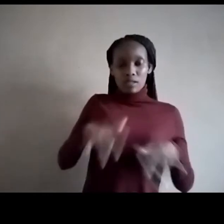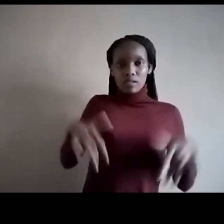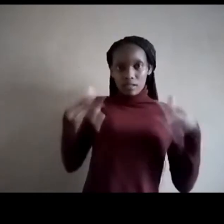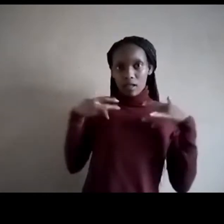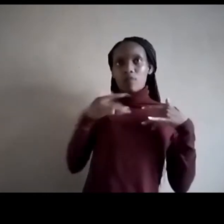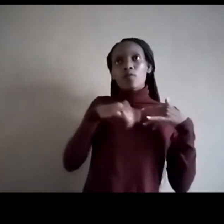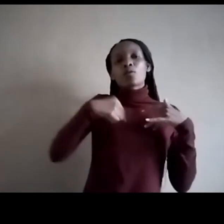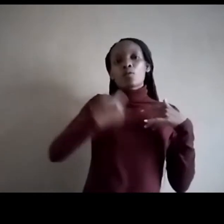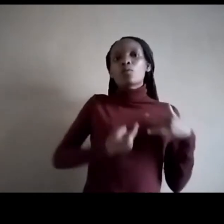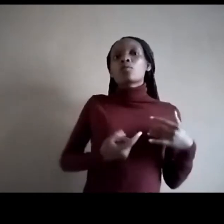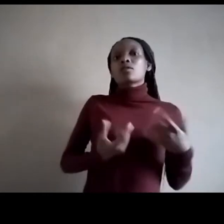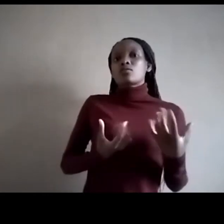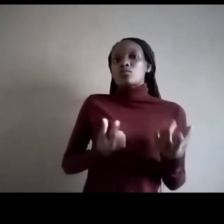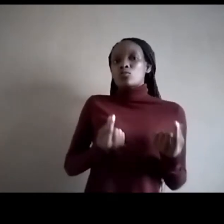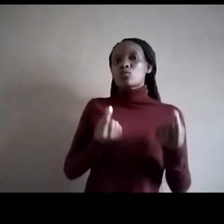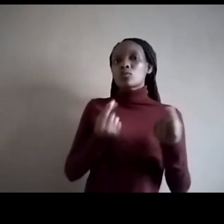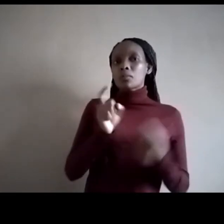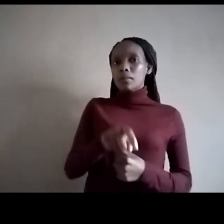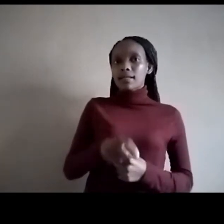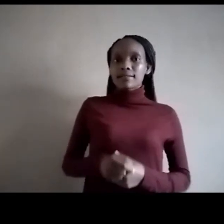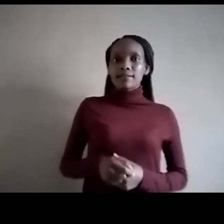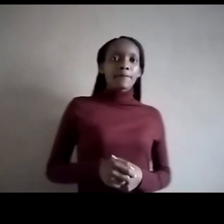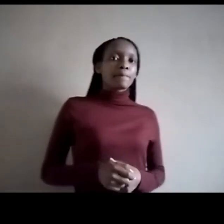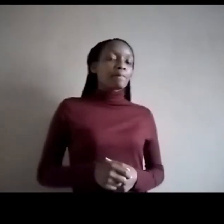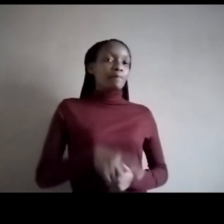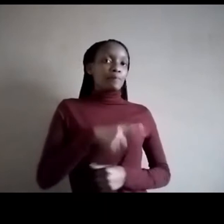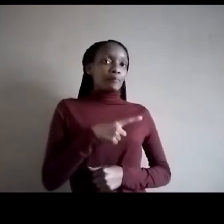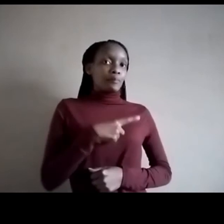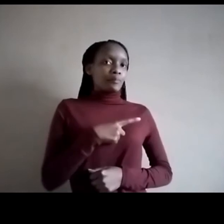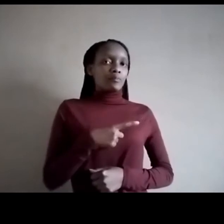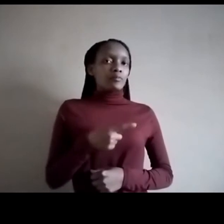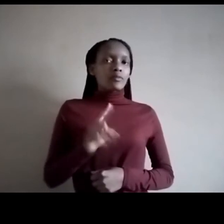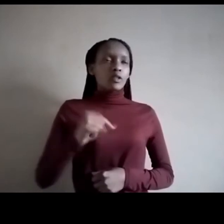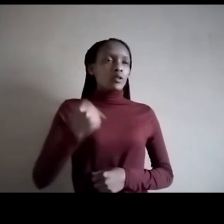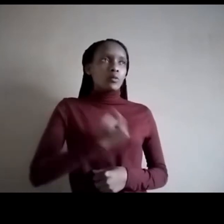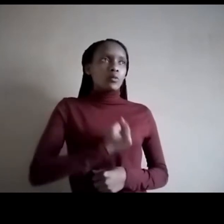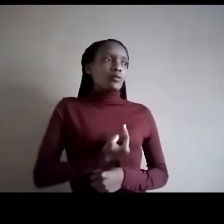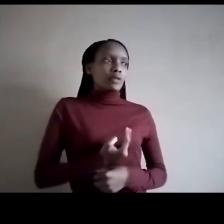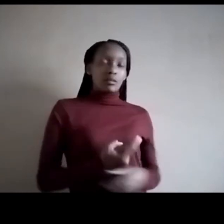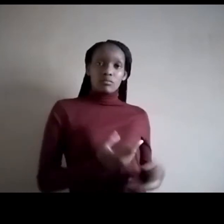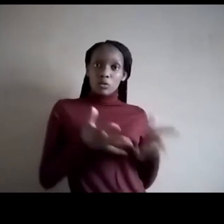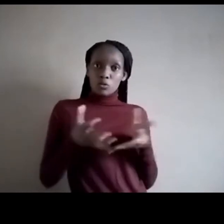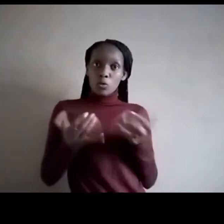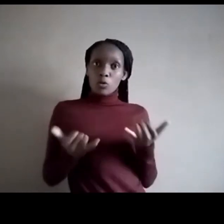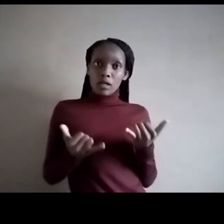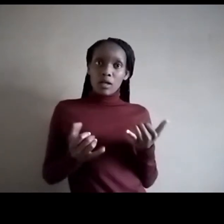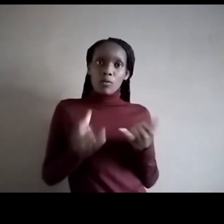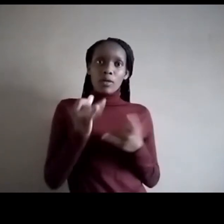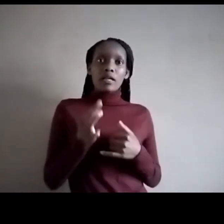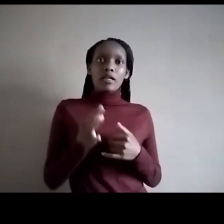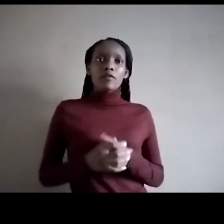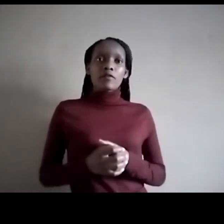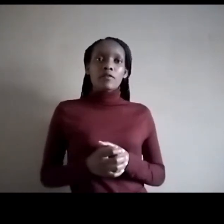Lydia, I would not be where I am today. And all of us would not be where we are today if we did not push it towards that